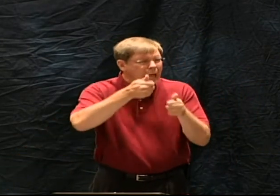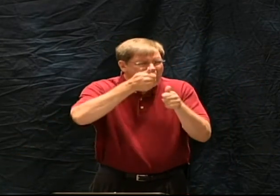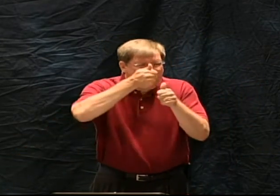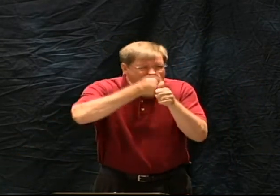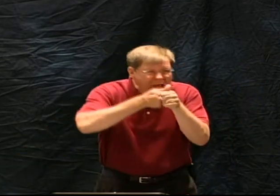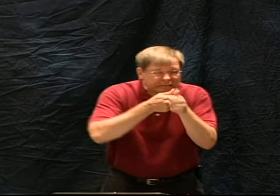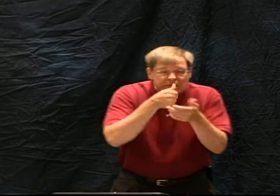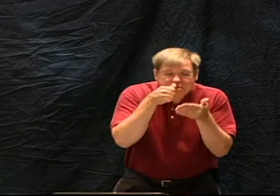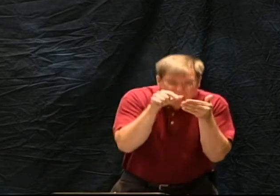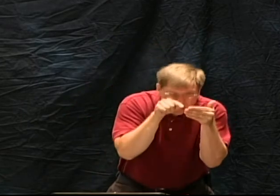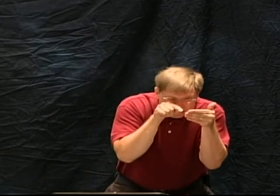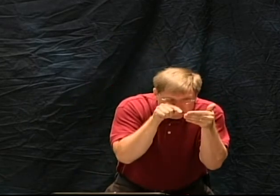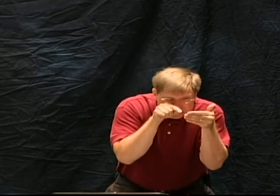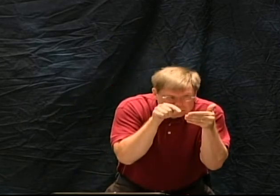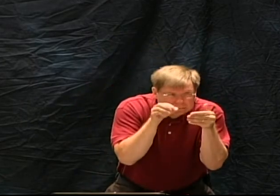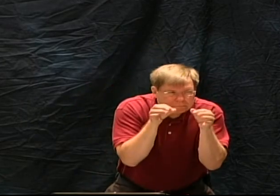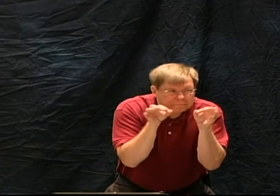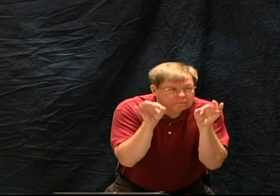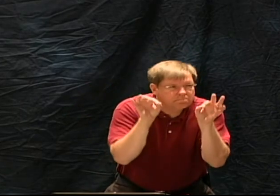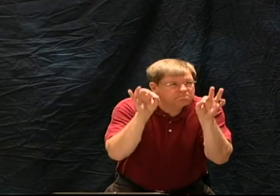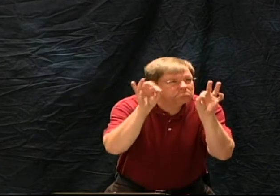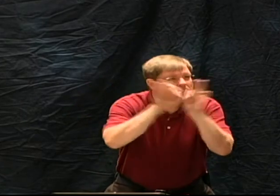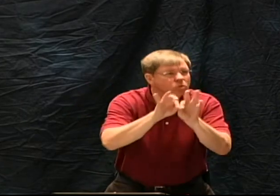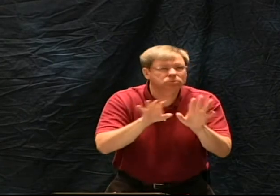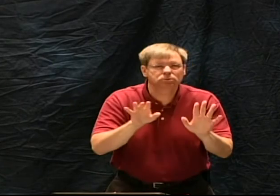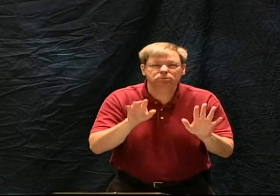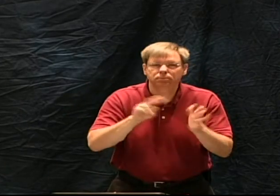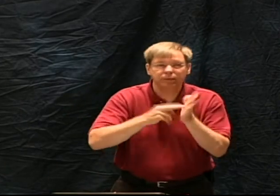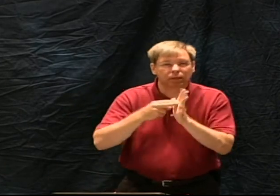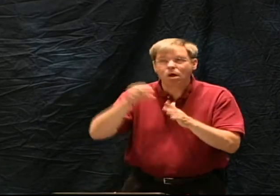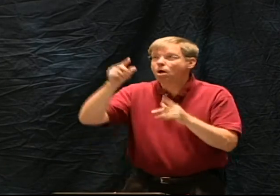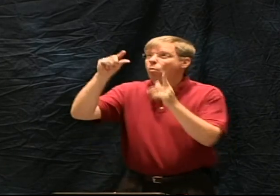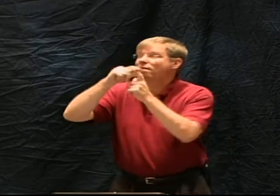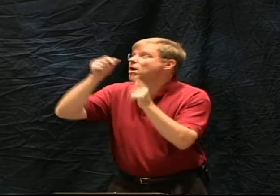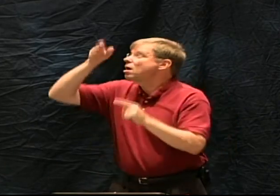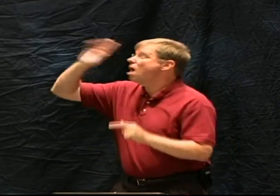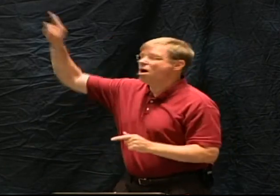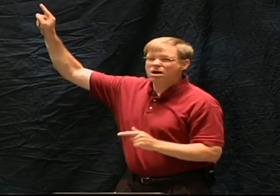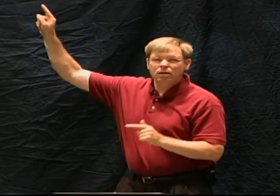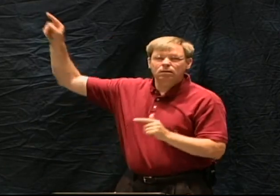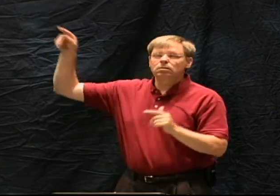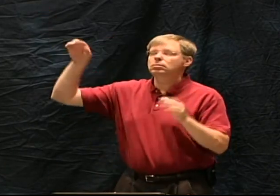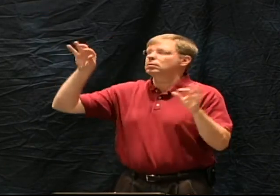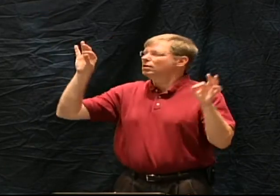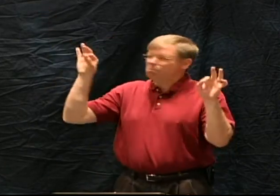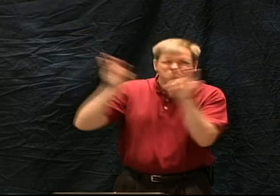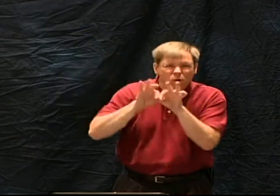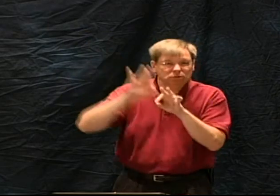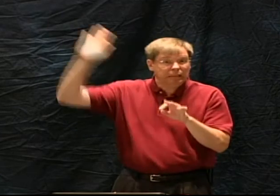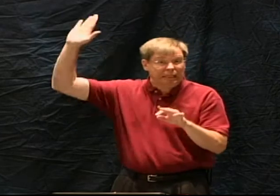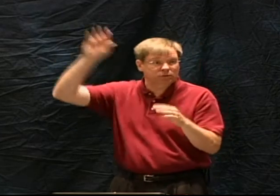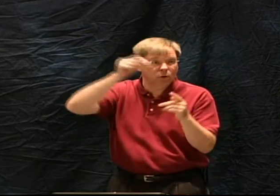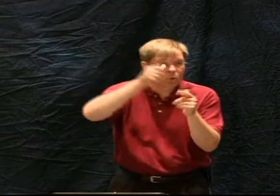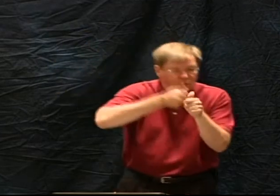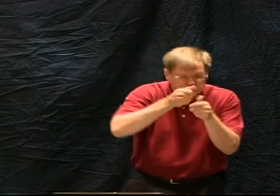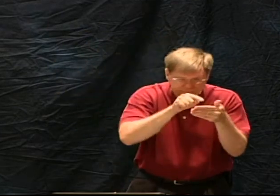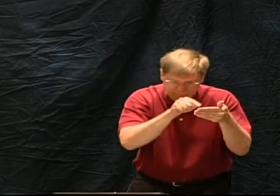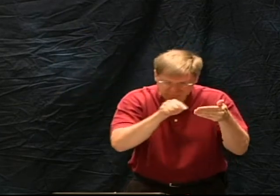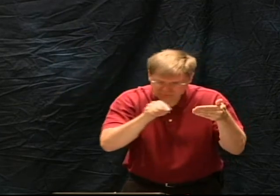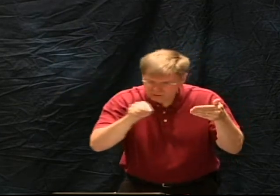And that illustrates for us is the importance of each letter in Scripture.